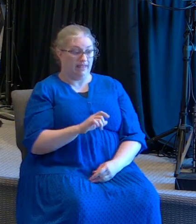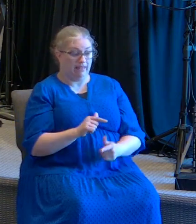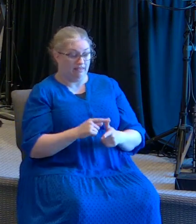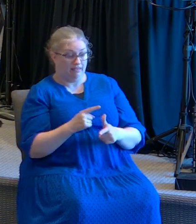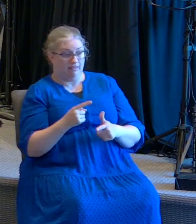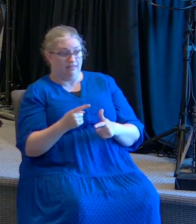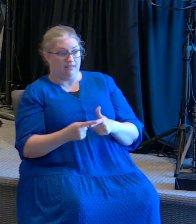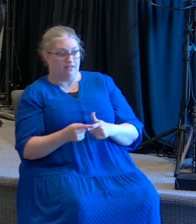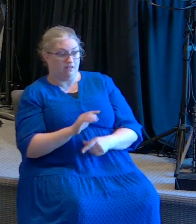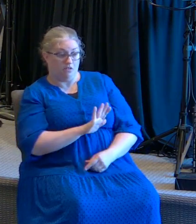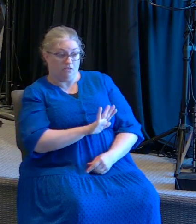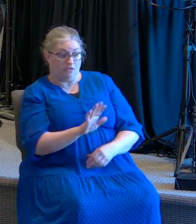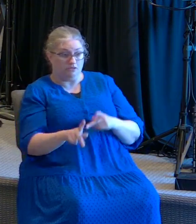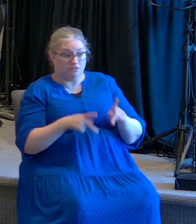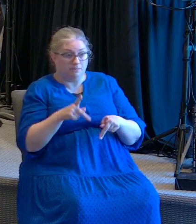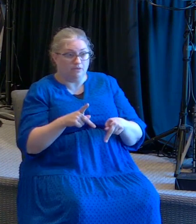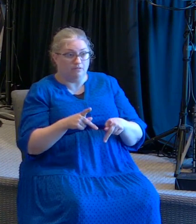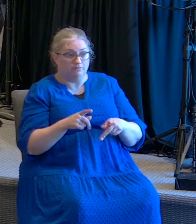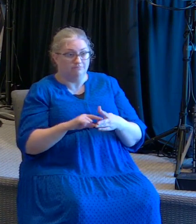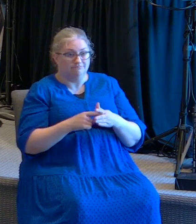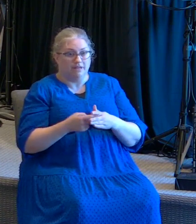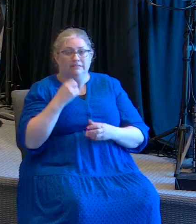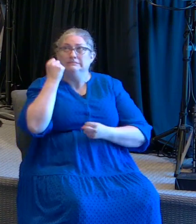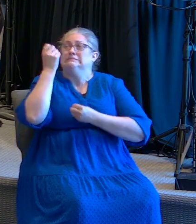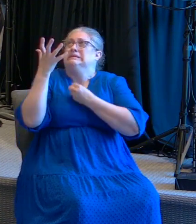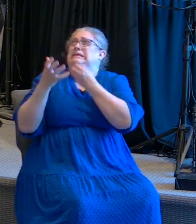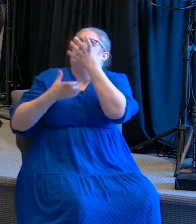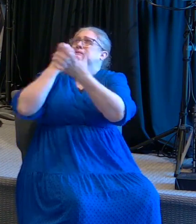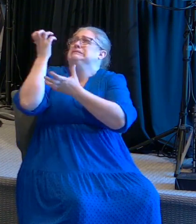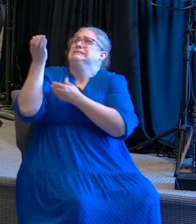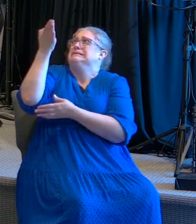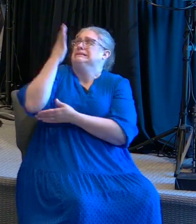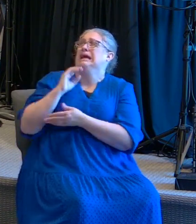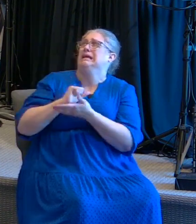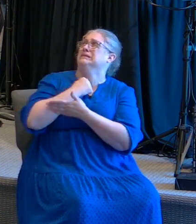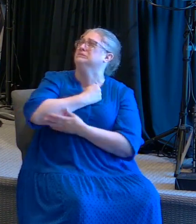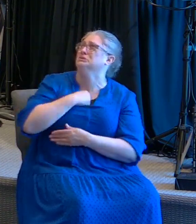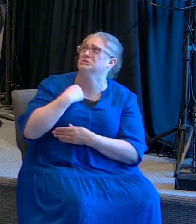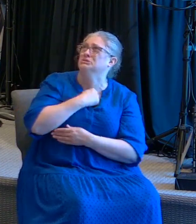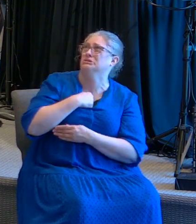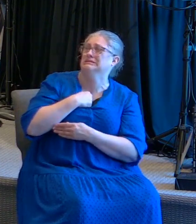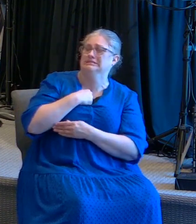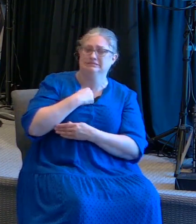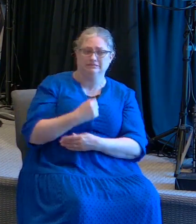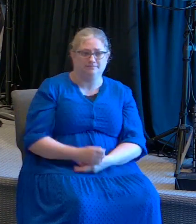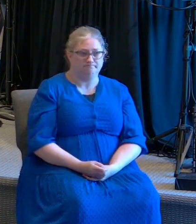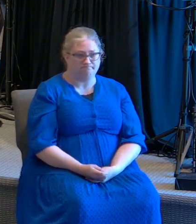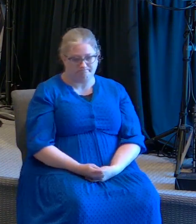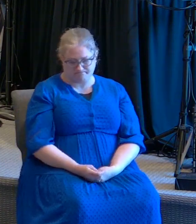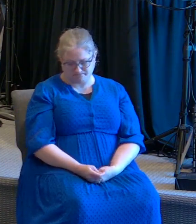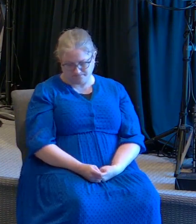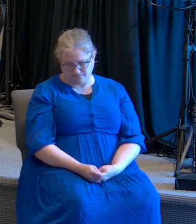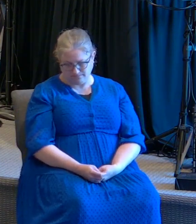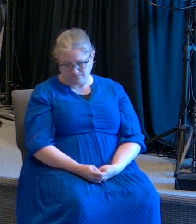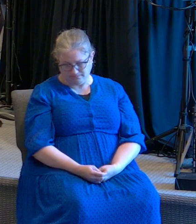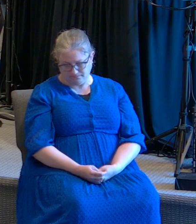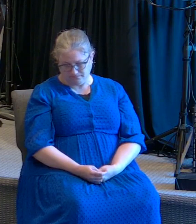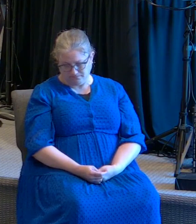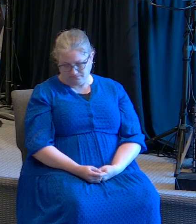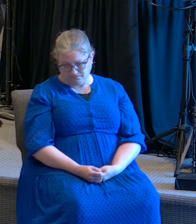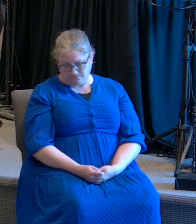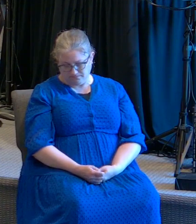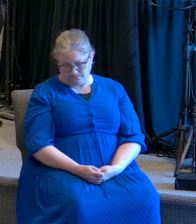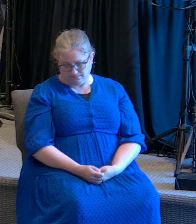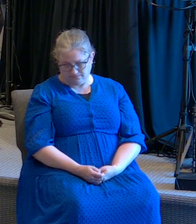then those people began to cry out to God and say, I'm sorry for what I've done. Y esa gente empezó a clamar a Dios diciendo, Señor, perdóname